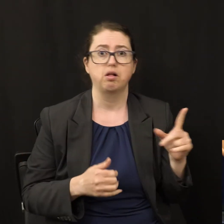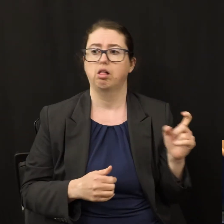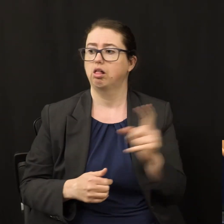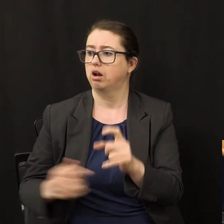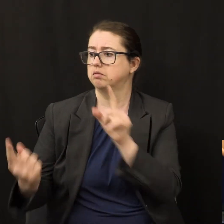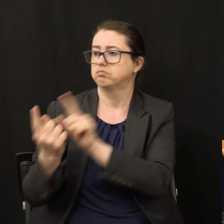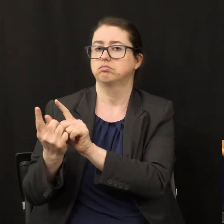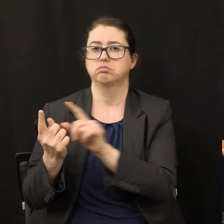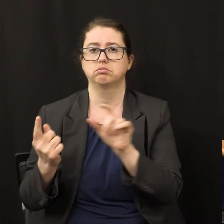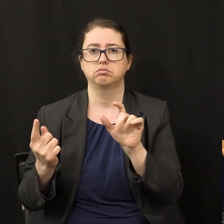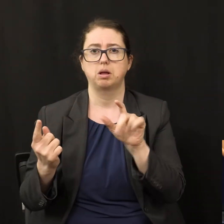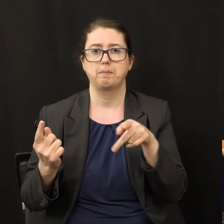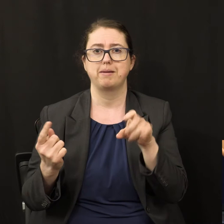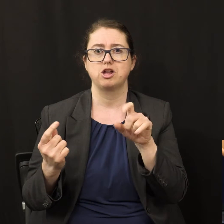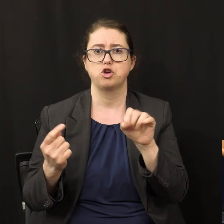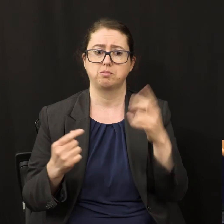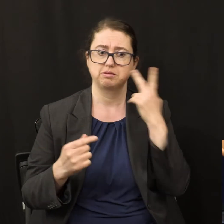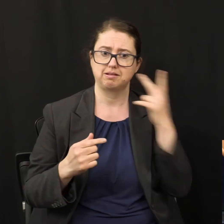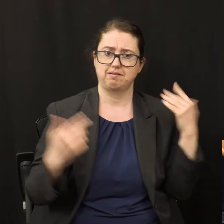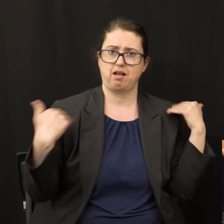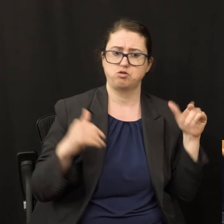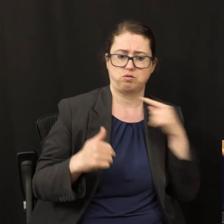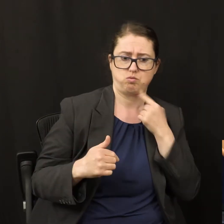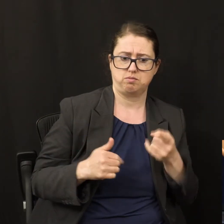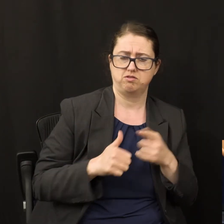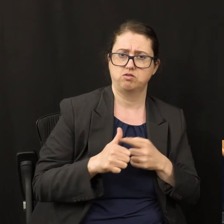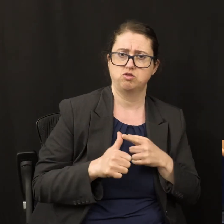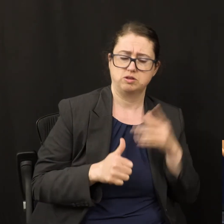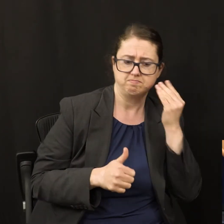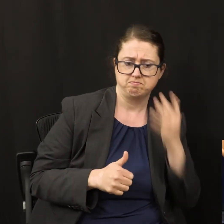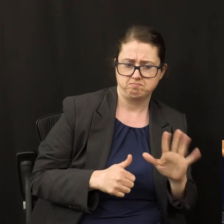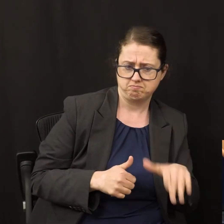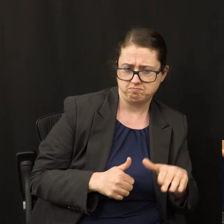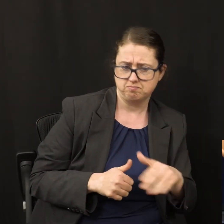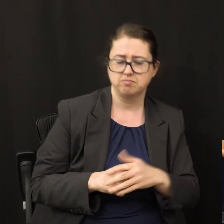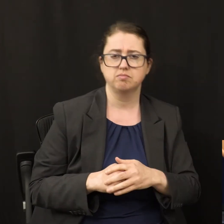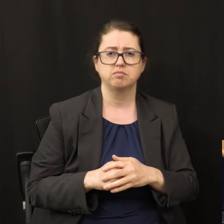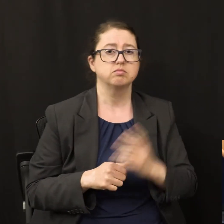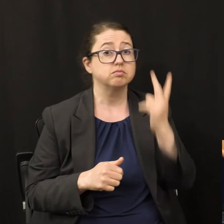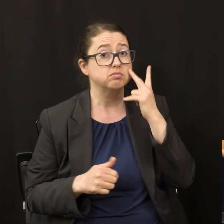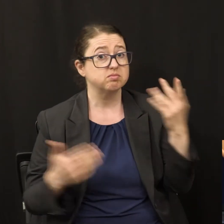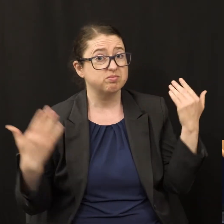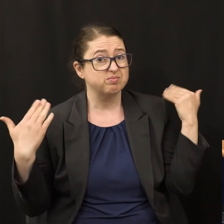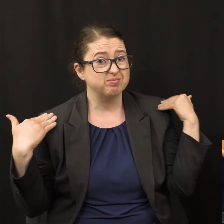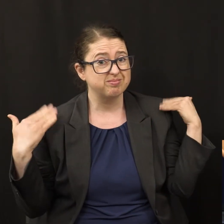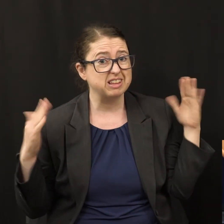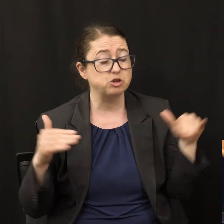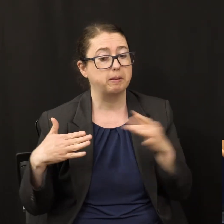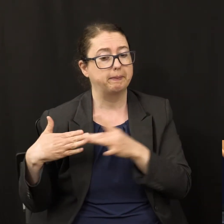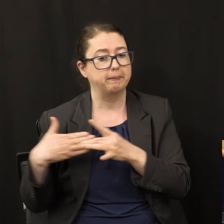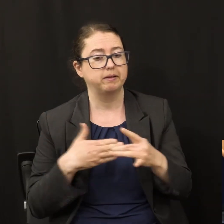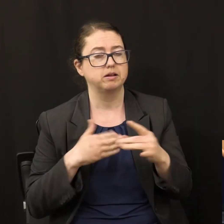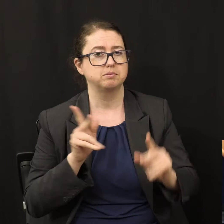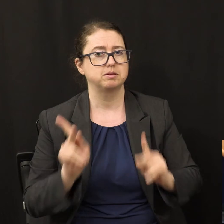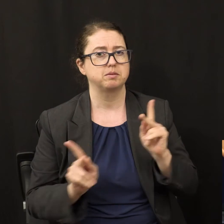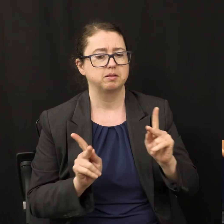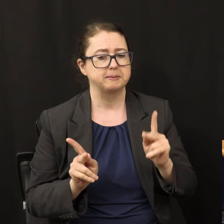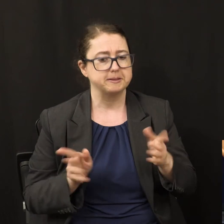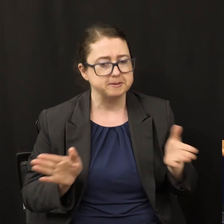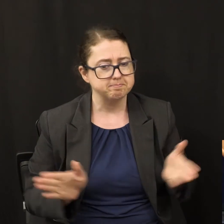So here we see that angels direct God's people and help God's people. In fact, Ellen White says